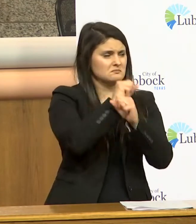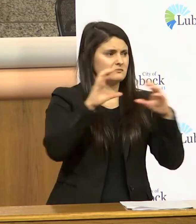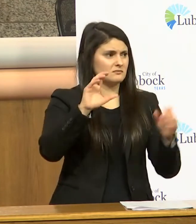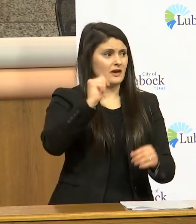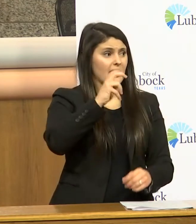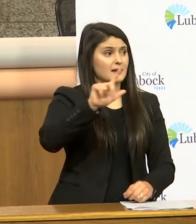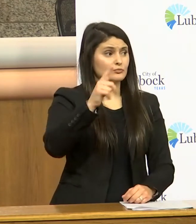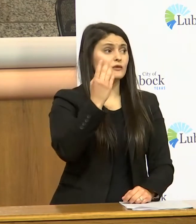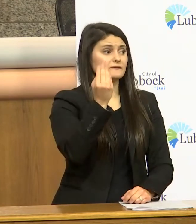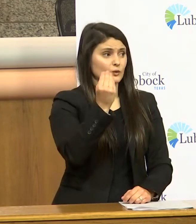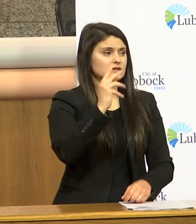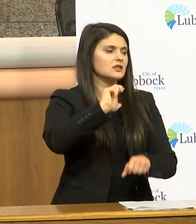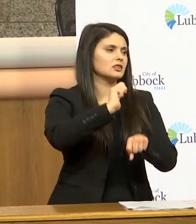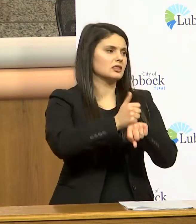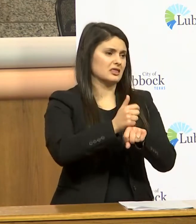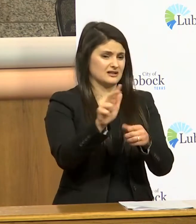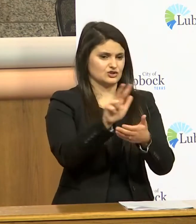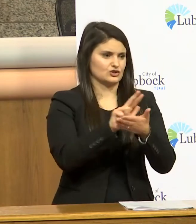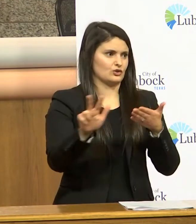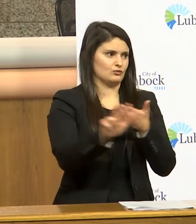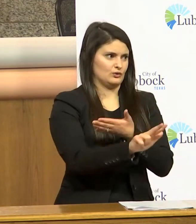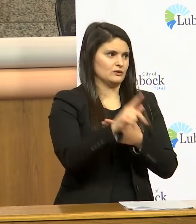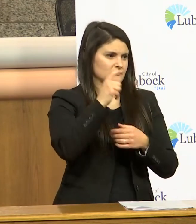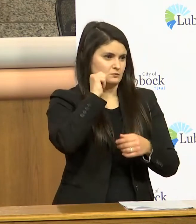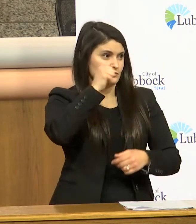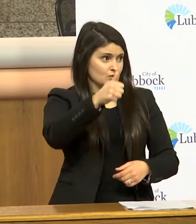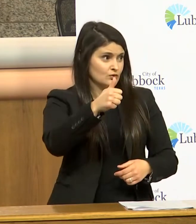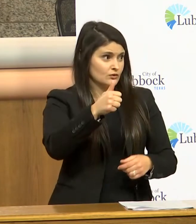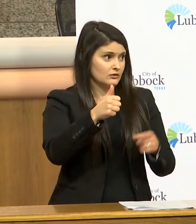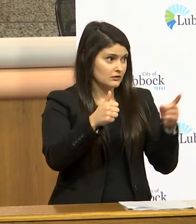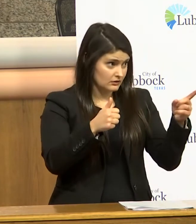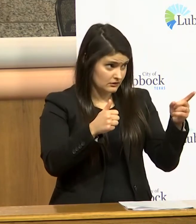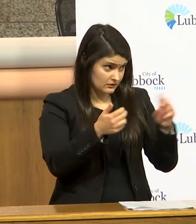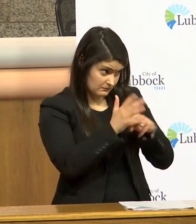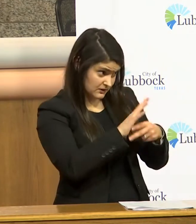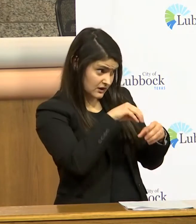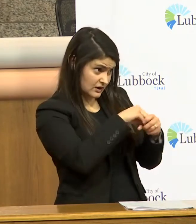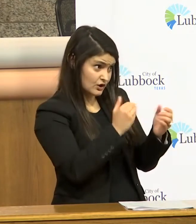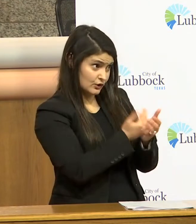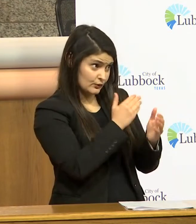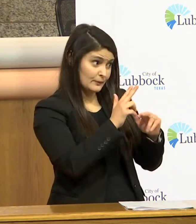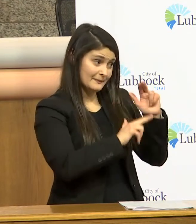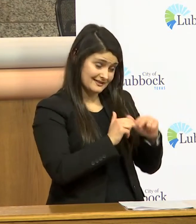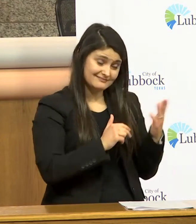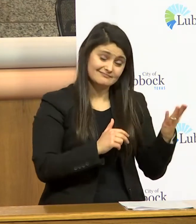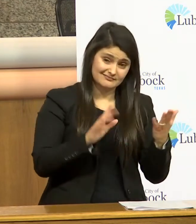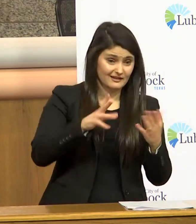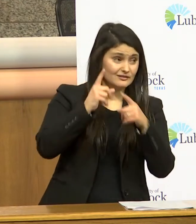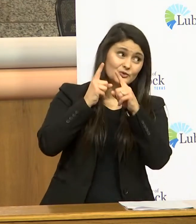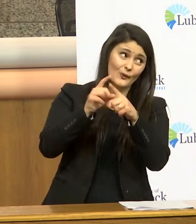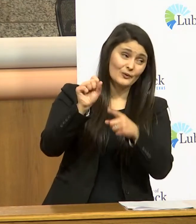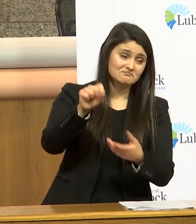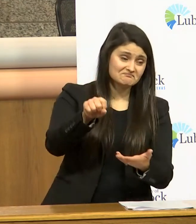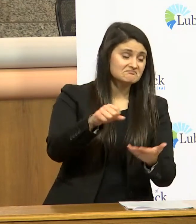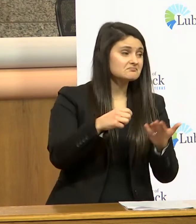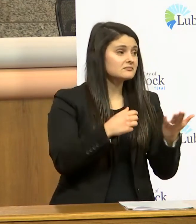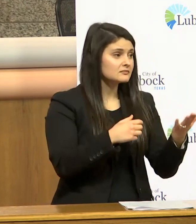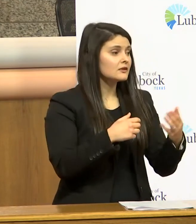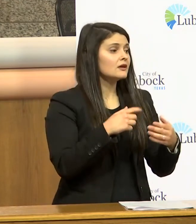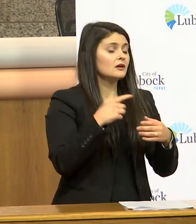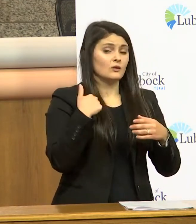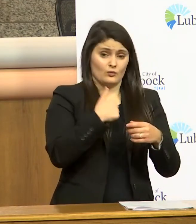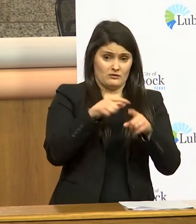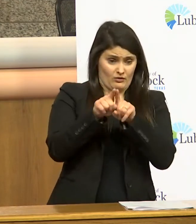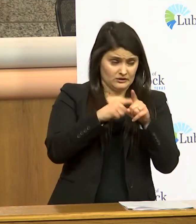meeting meeting we'll have that in place that's three weeks after tomorrow but you'll be in a new building by then yeah that's the idea yes and we